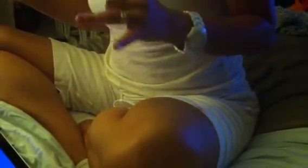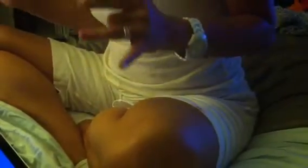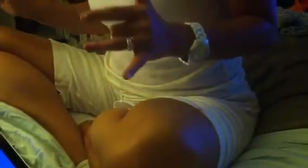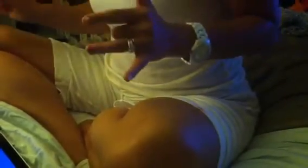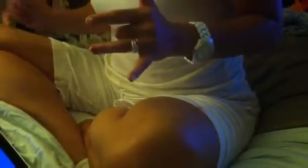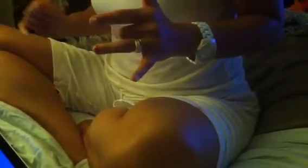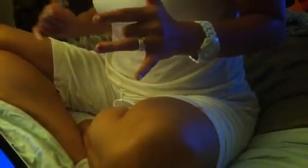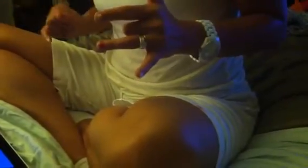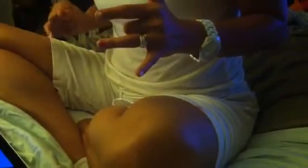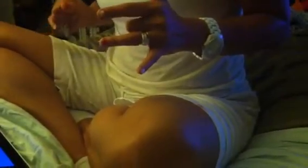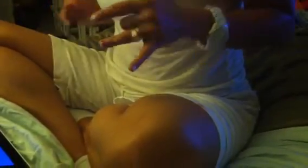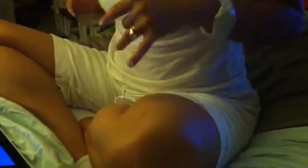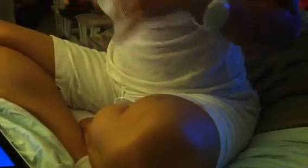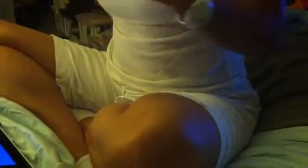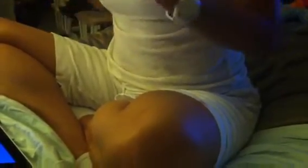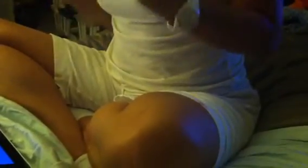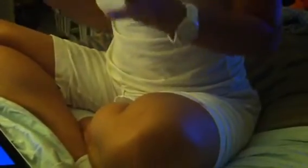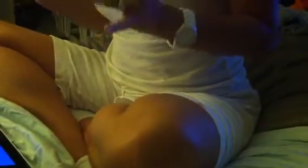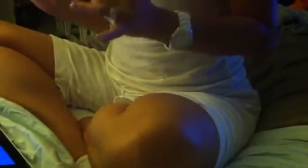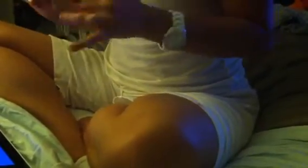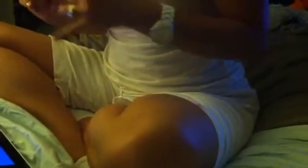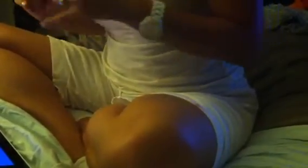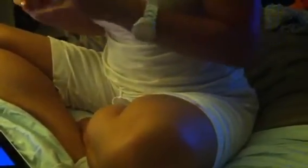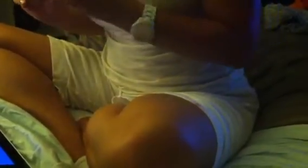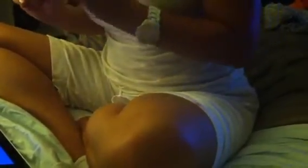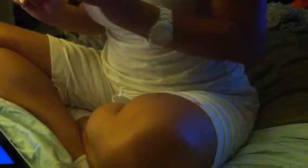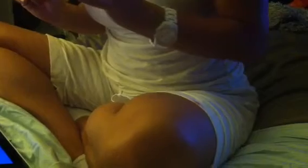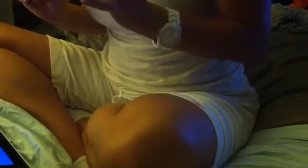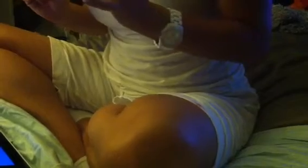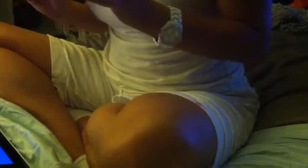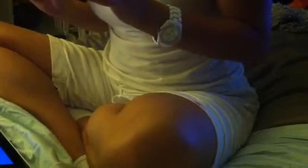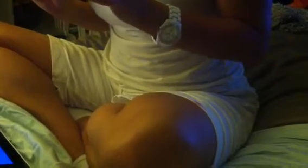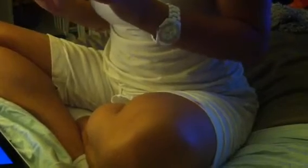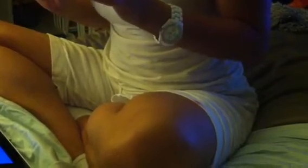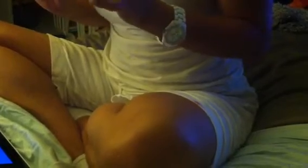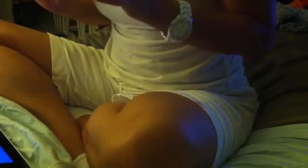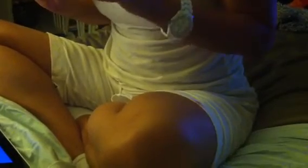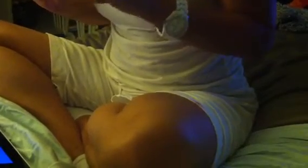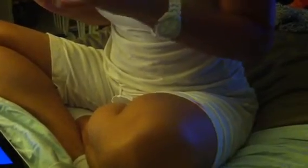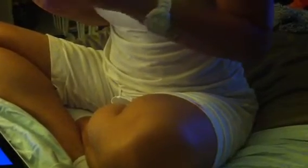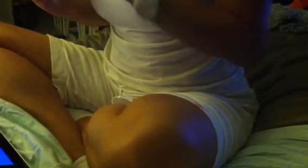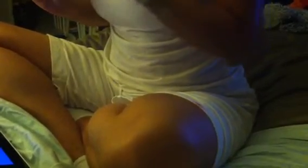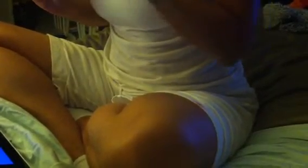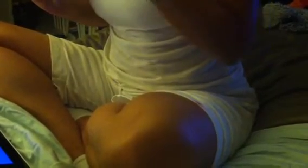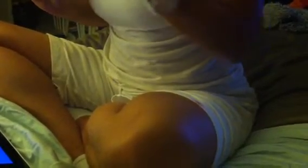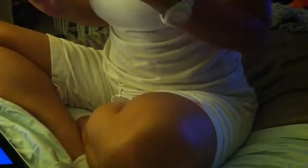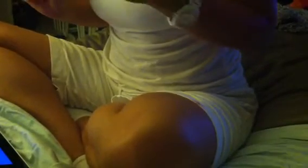Why can't I just leave it all behind?